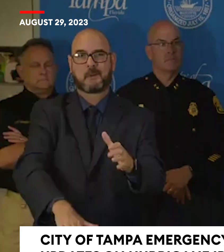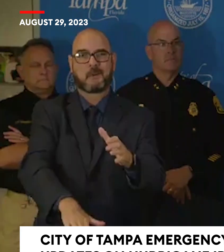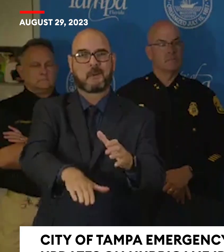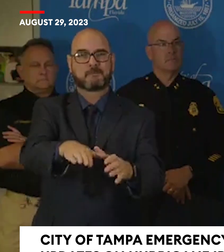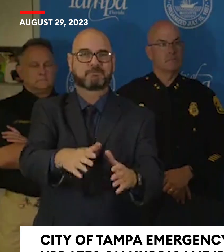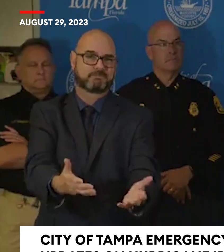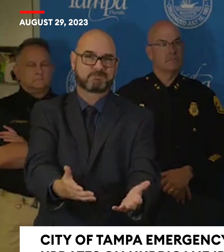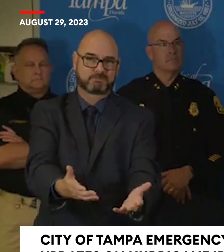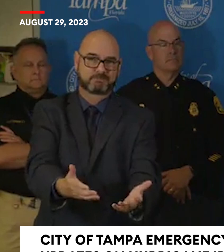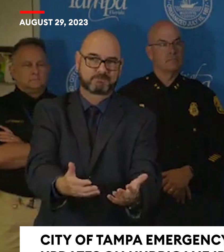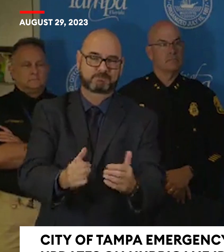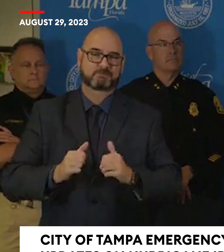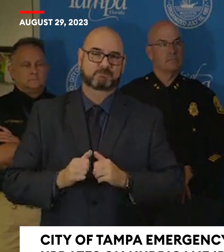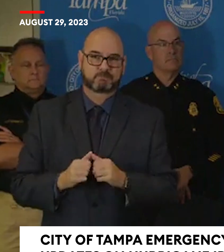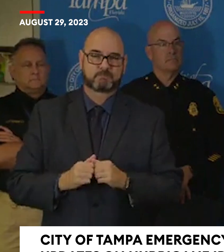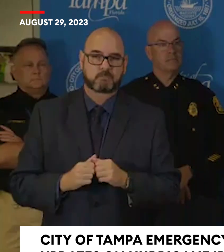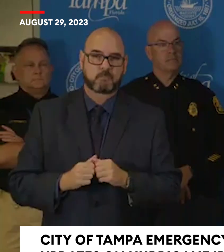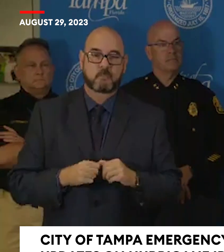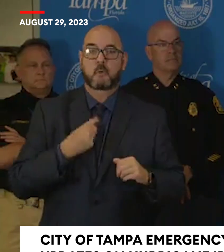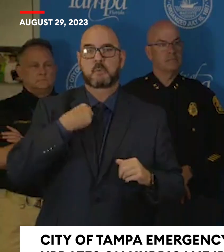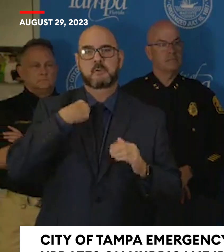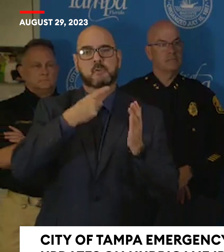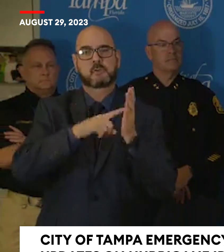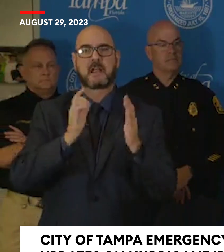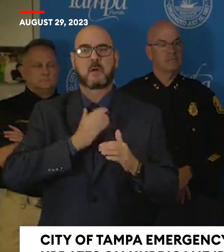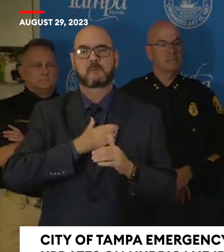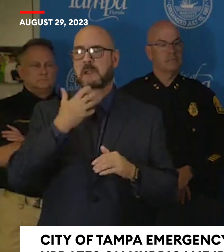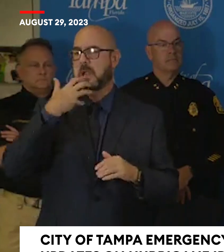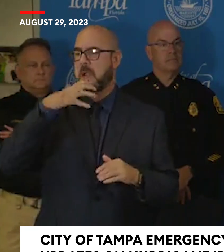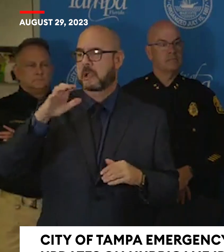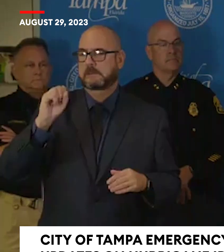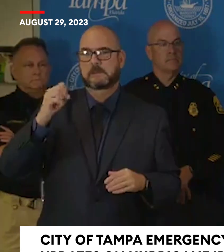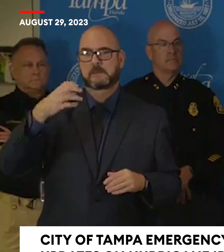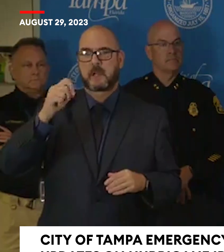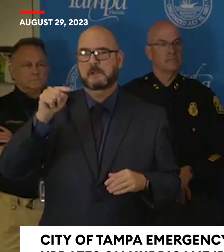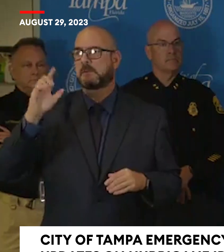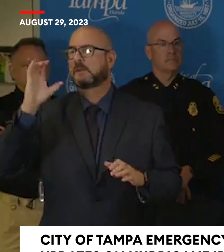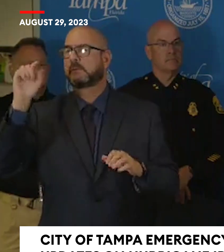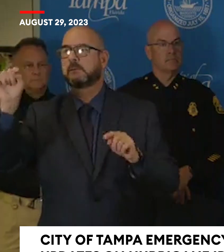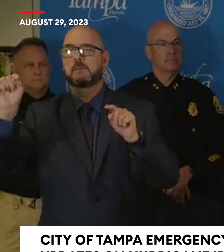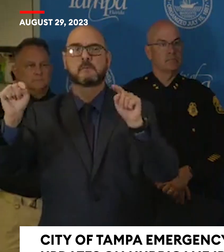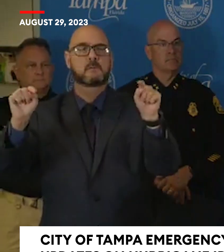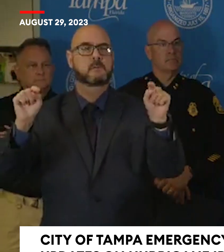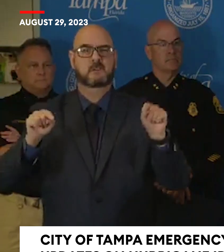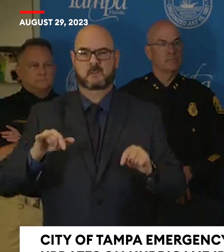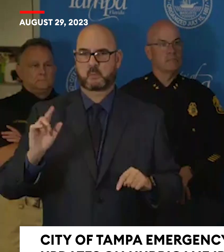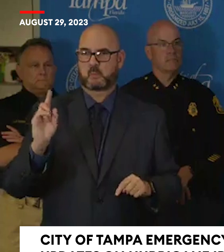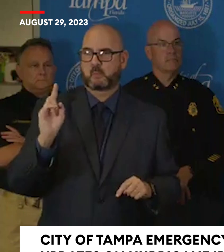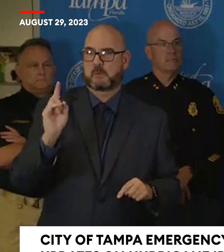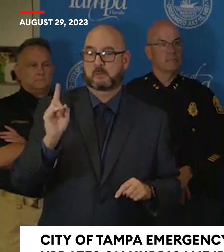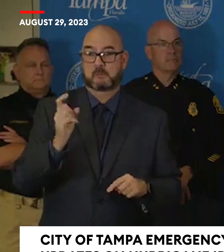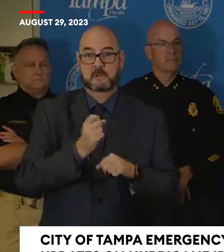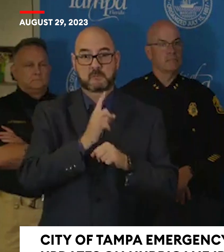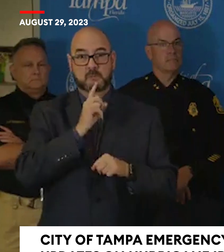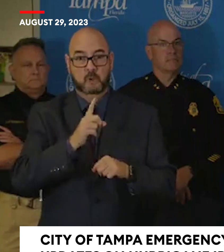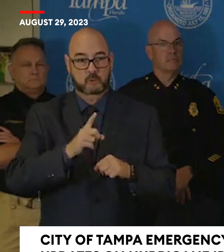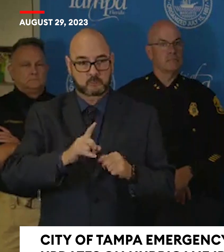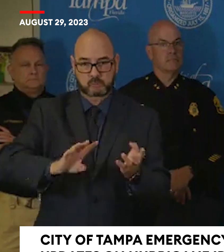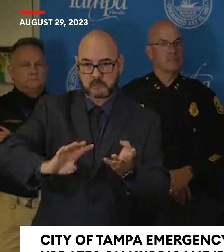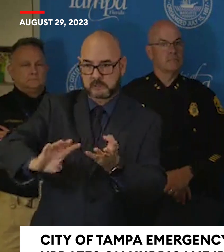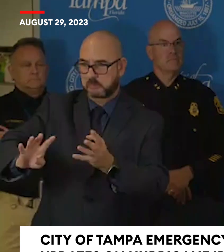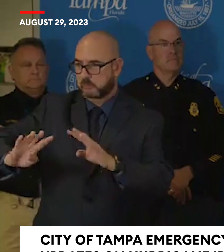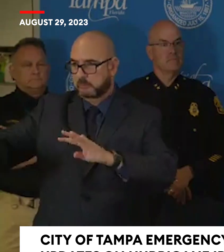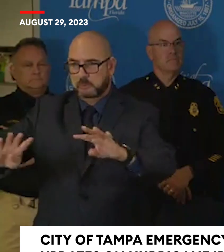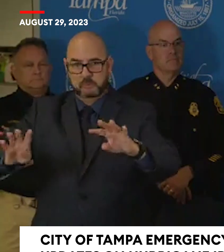have checked what we call the hot spots for drainage to make sure that those are all clear. But also understand